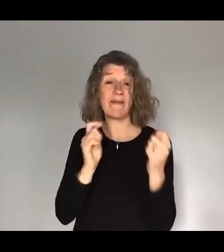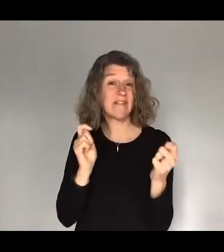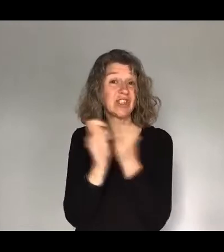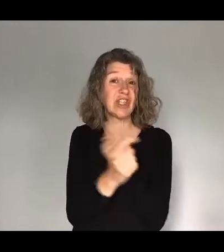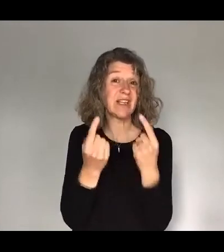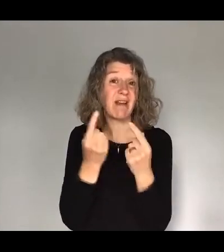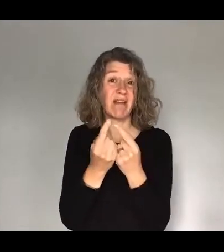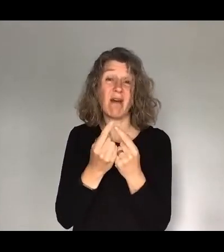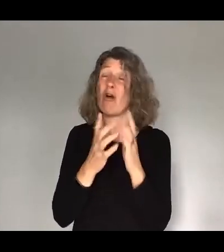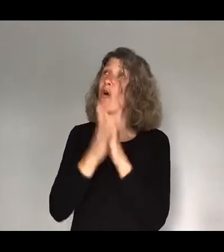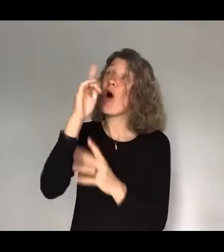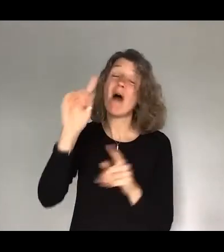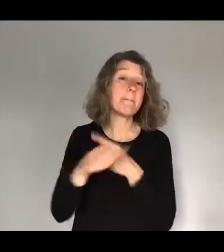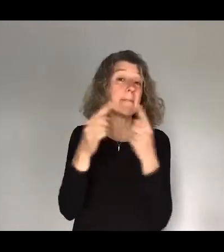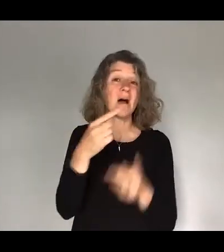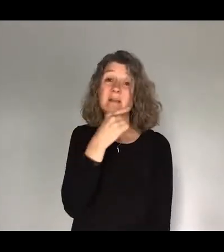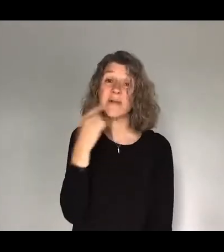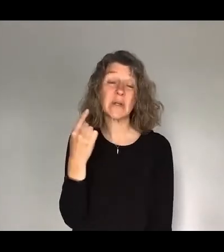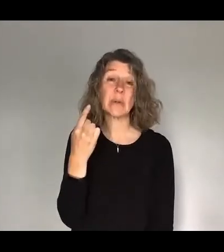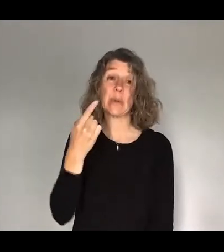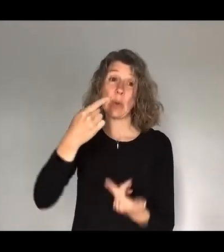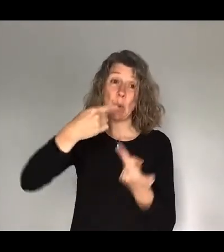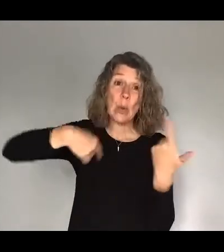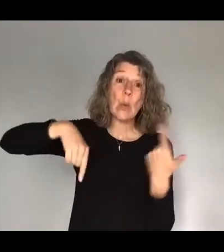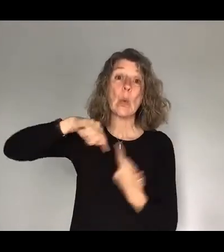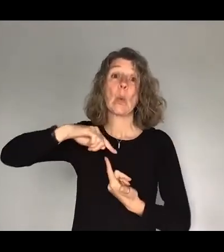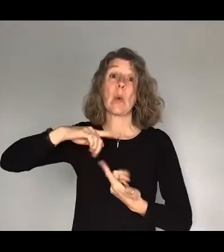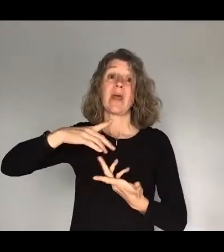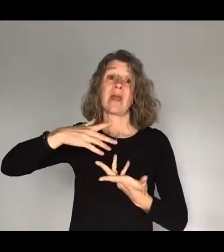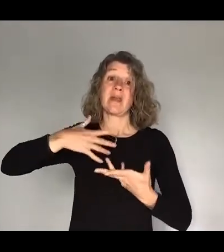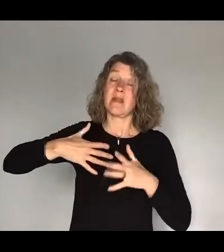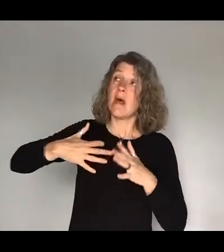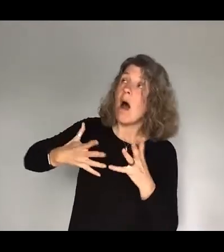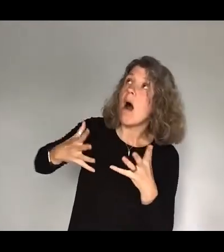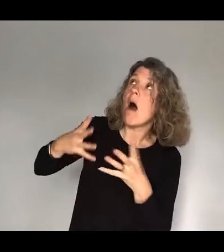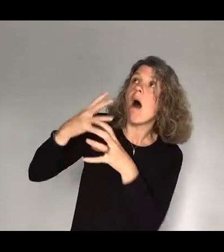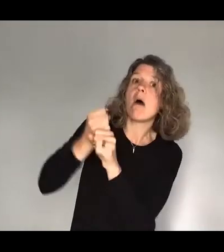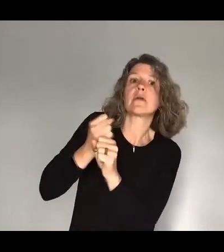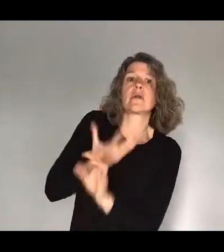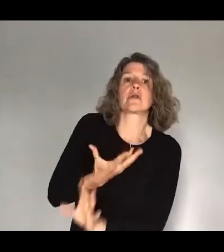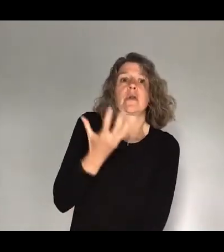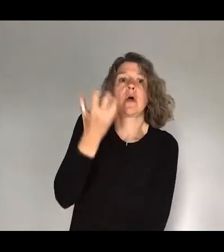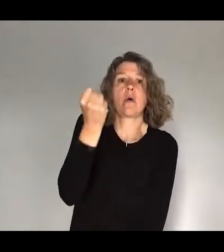to lie, we who have fled to take hold of the hope set before us may be greatly encouraged.